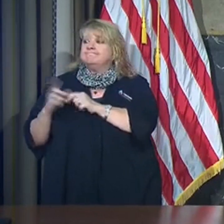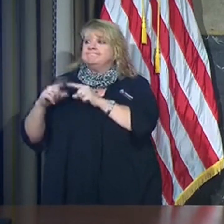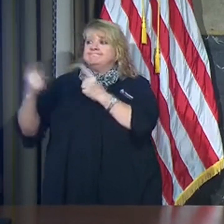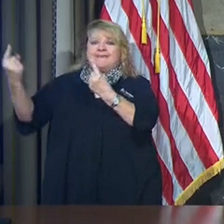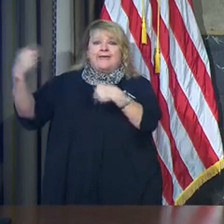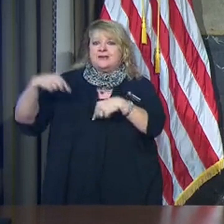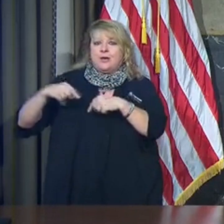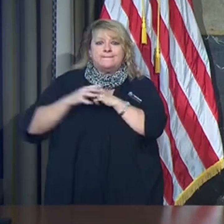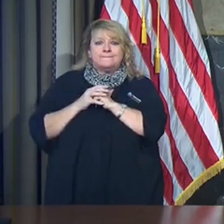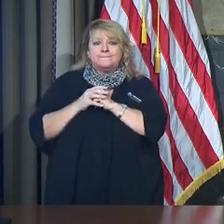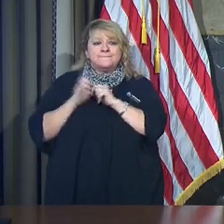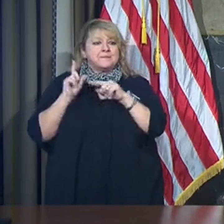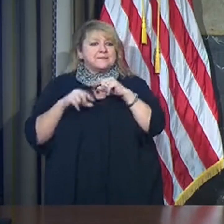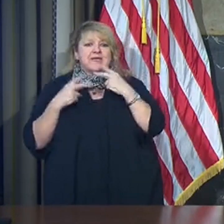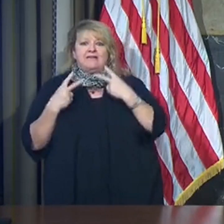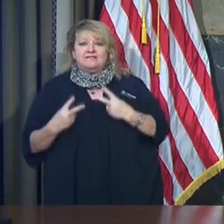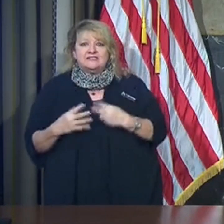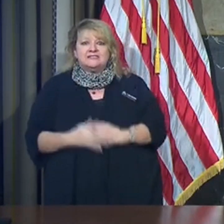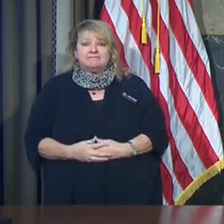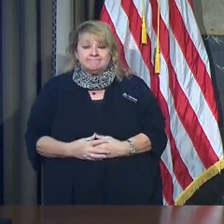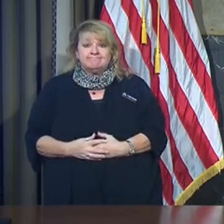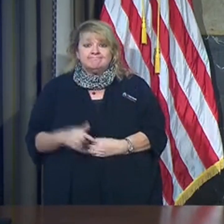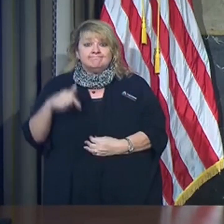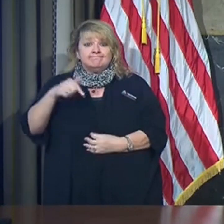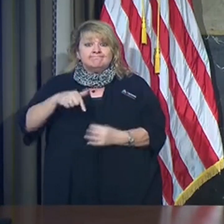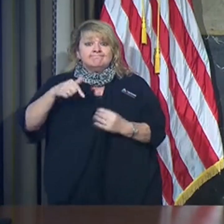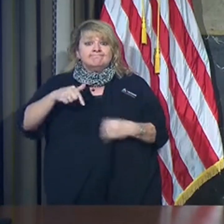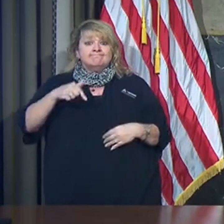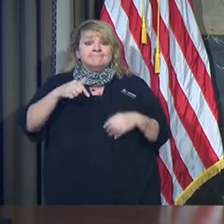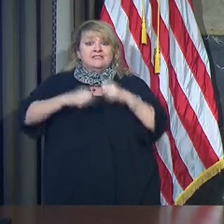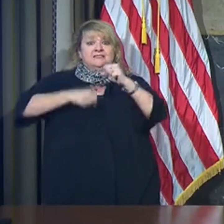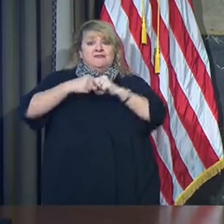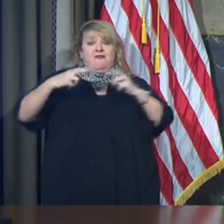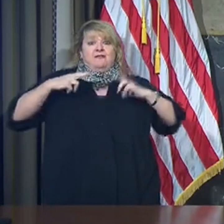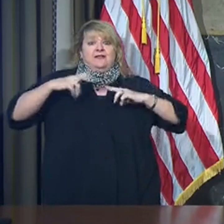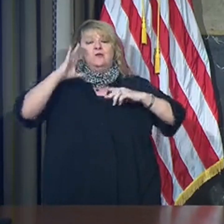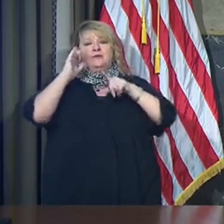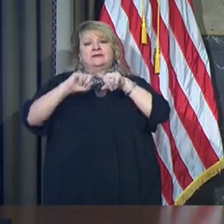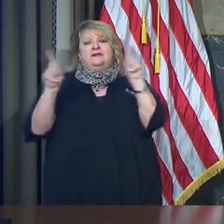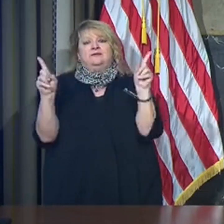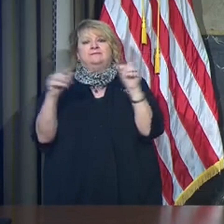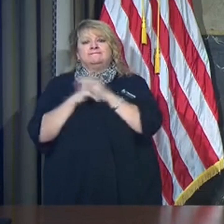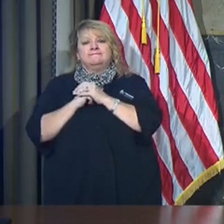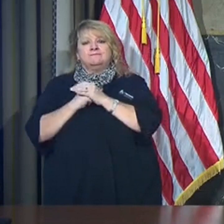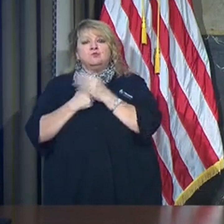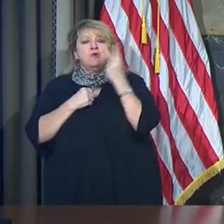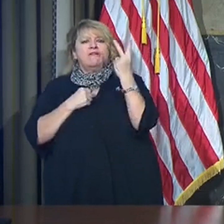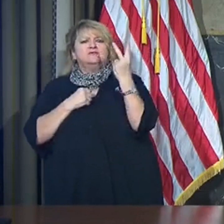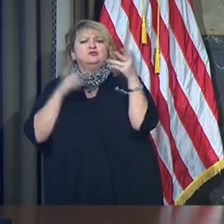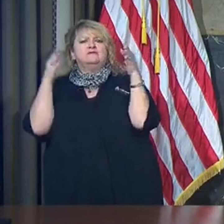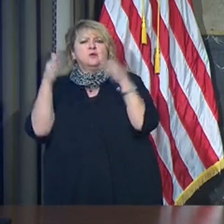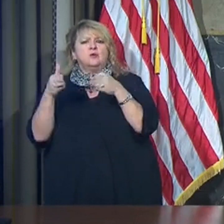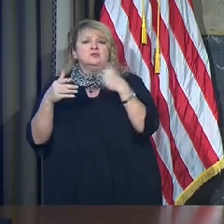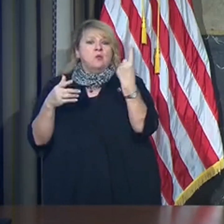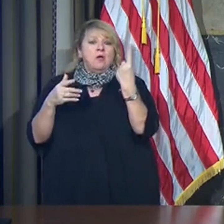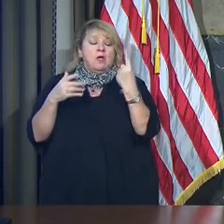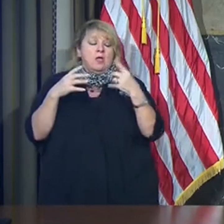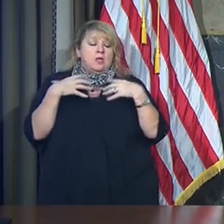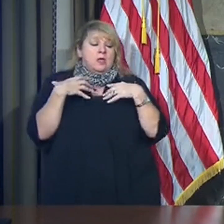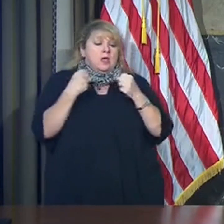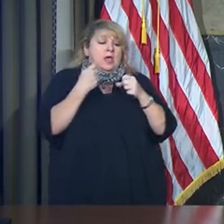So with that being said, the story really relies on two major focuses. Number one, health care,